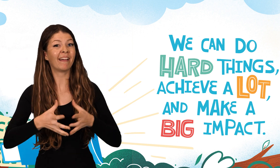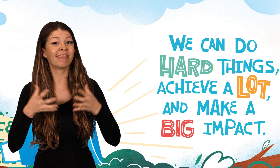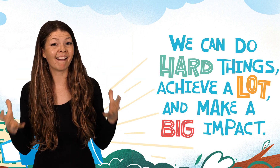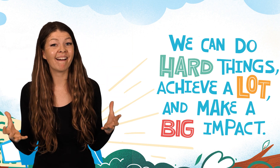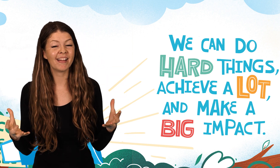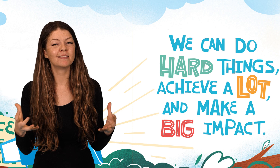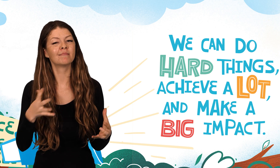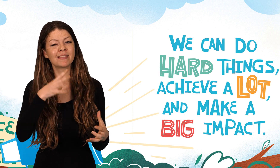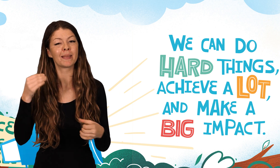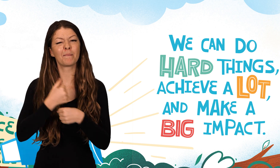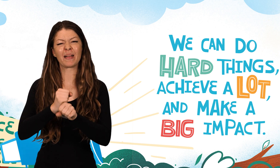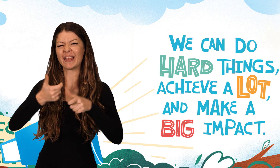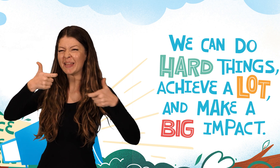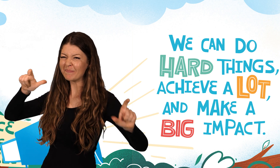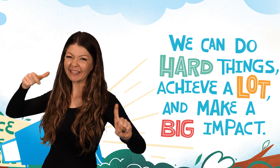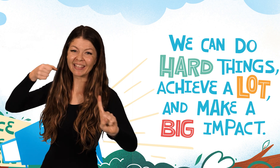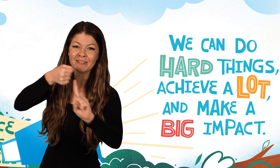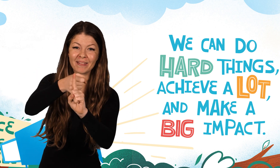lot, and make a big impact.